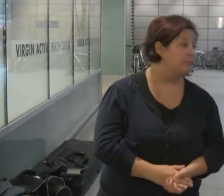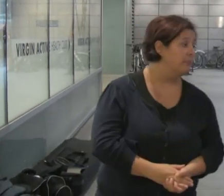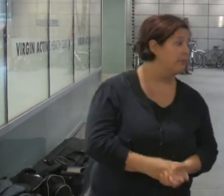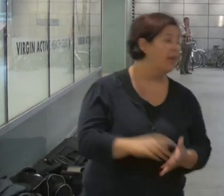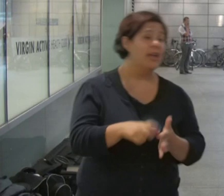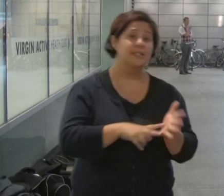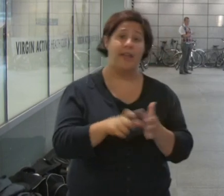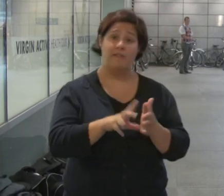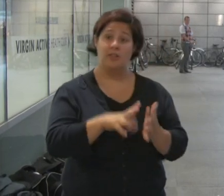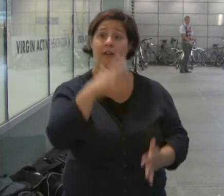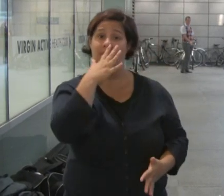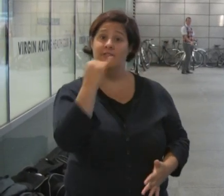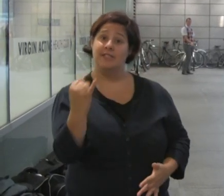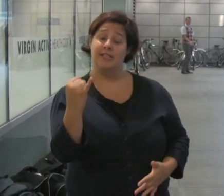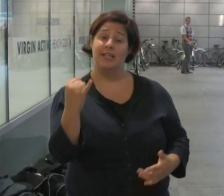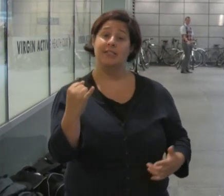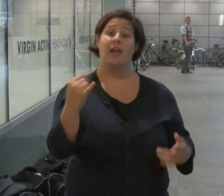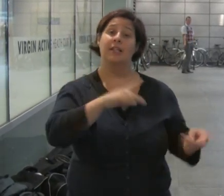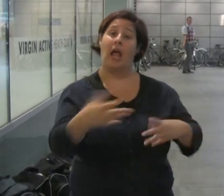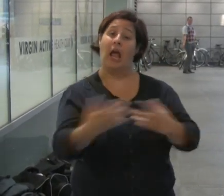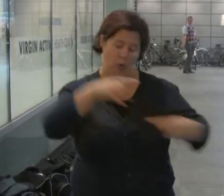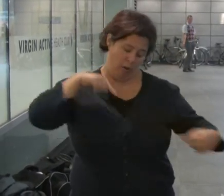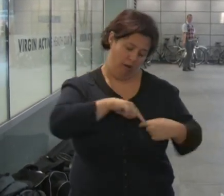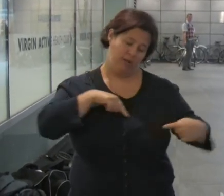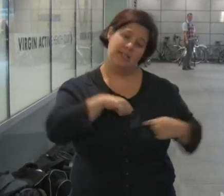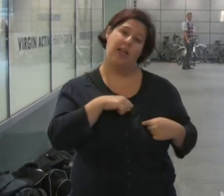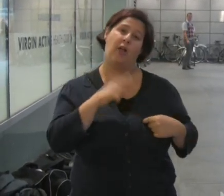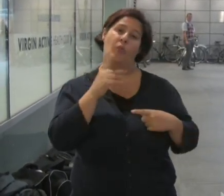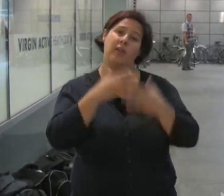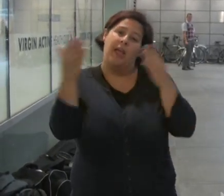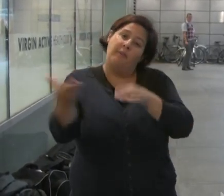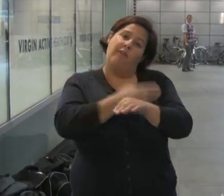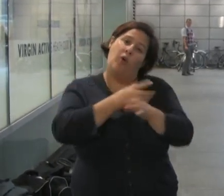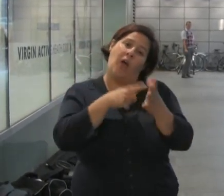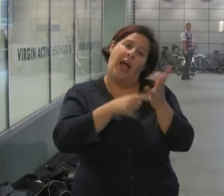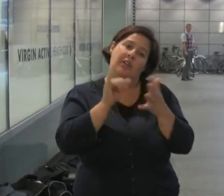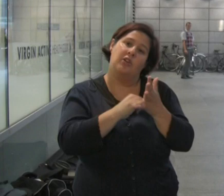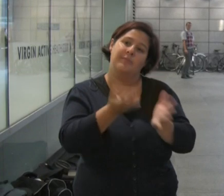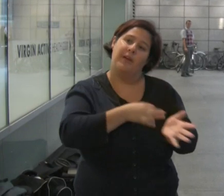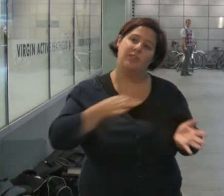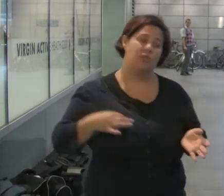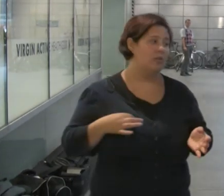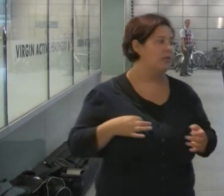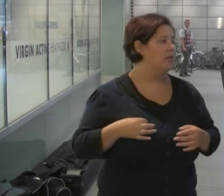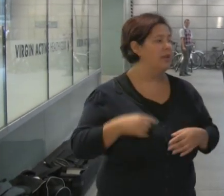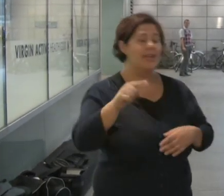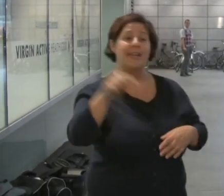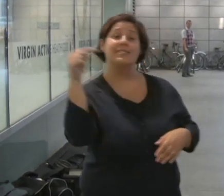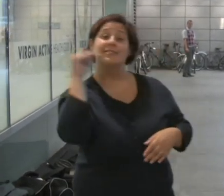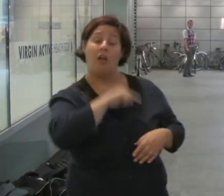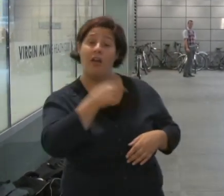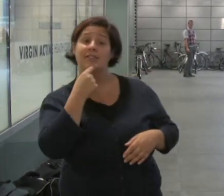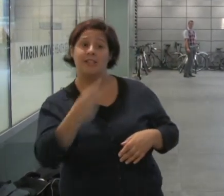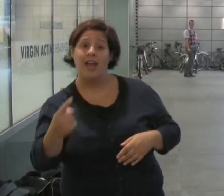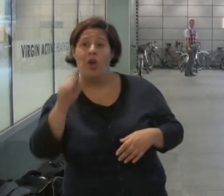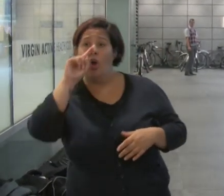David was 56 and died of a massive heart attack the night before his Atos medical. His son said he